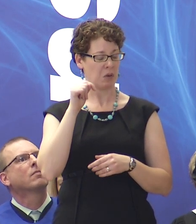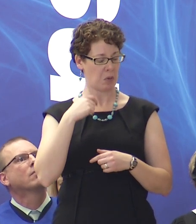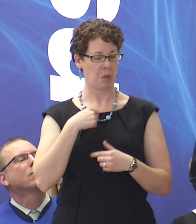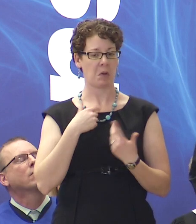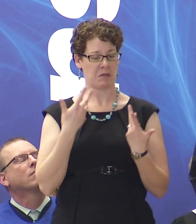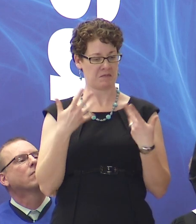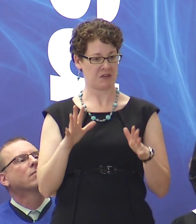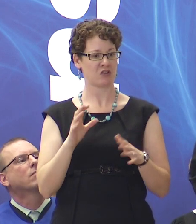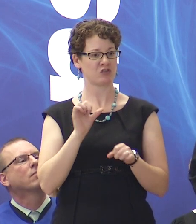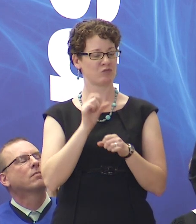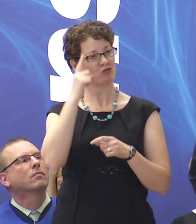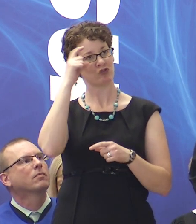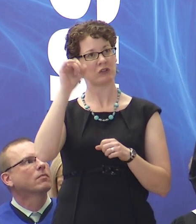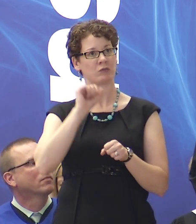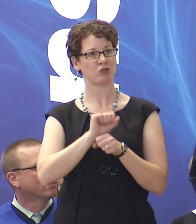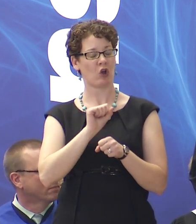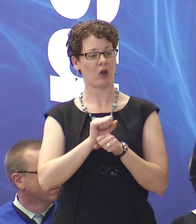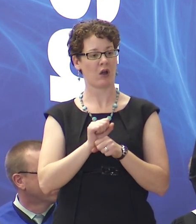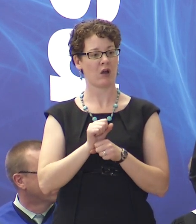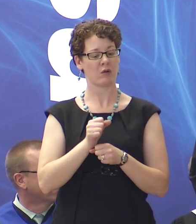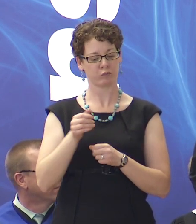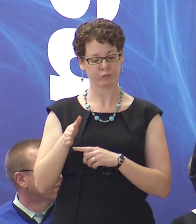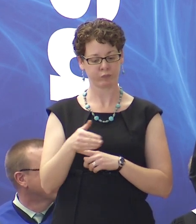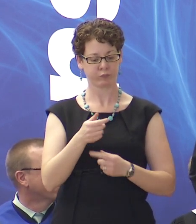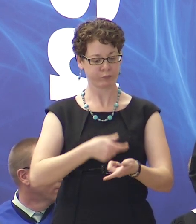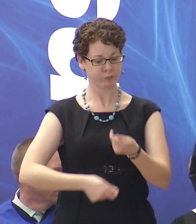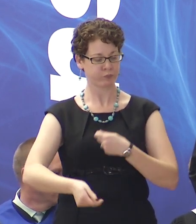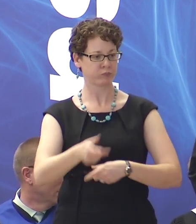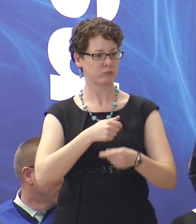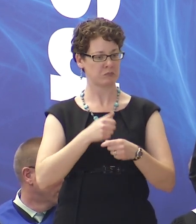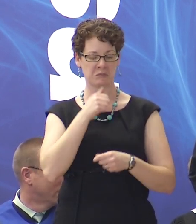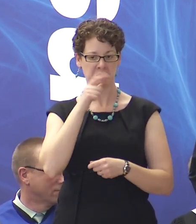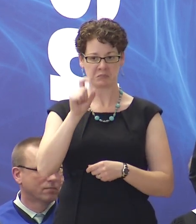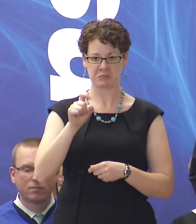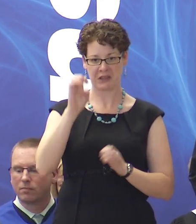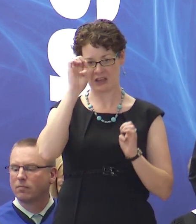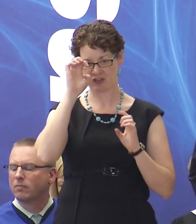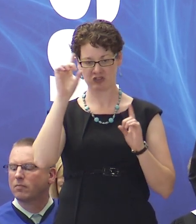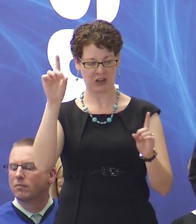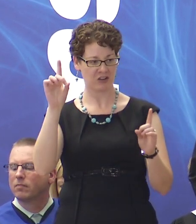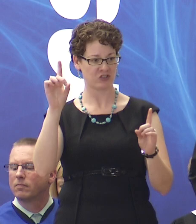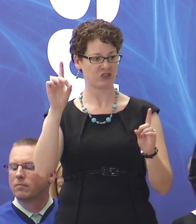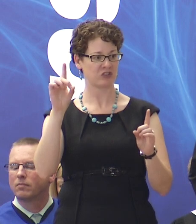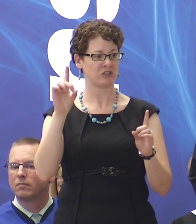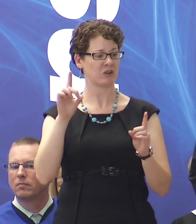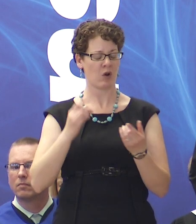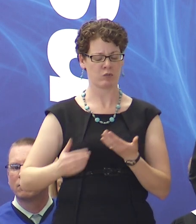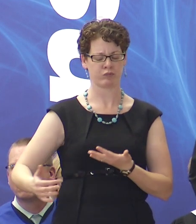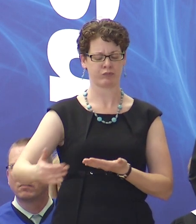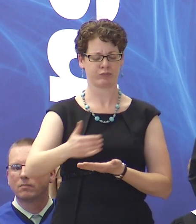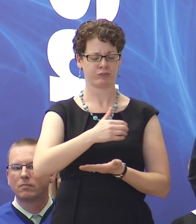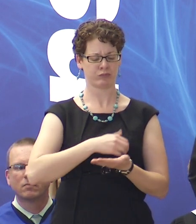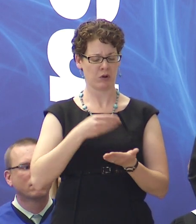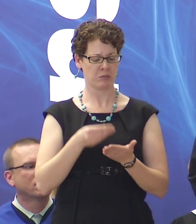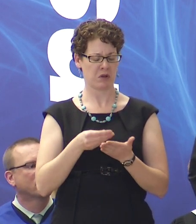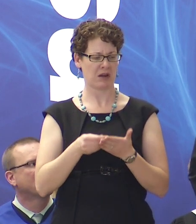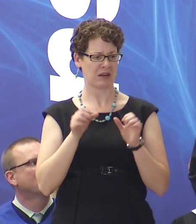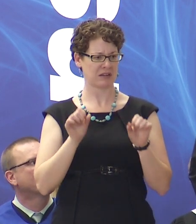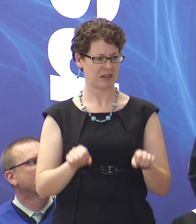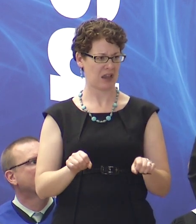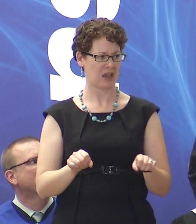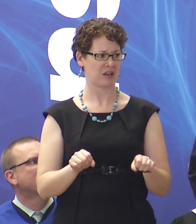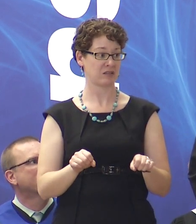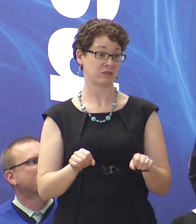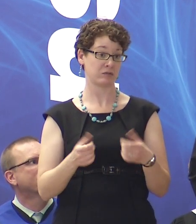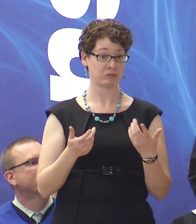job. The commercial fishery required no education, can make lots and lots of money, and it